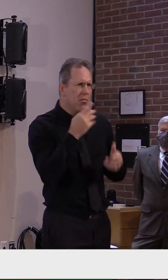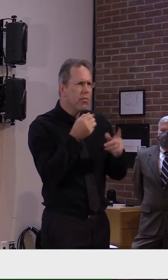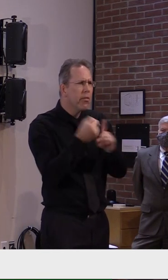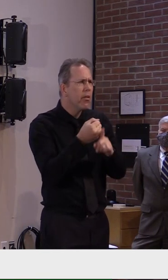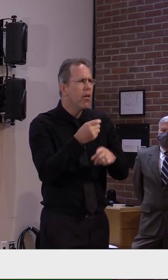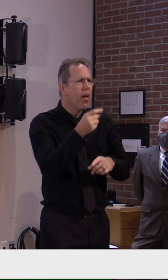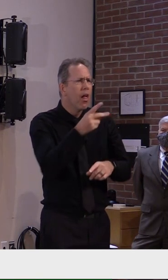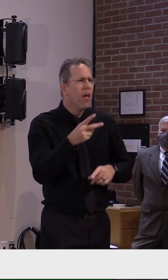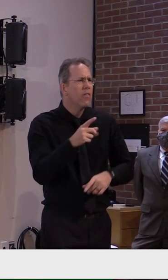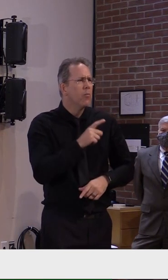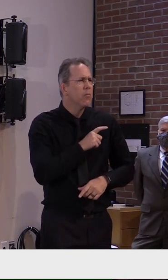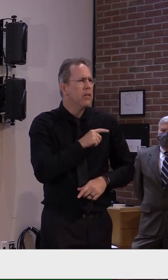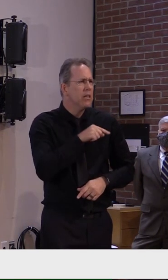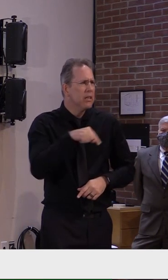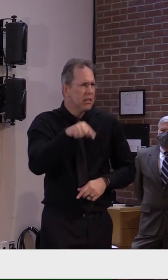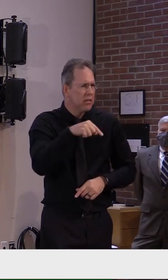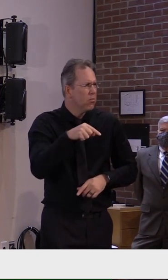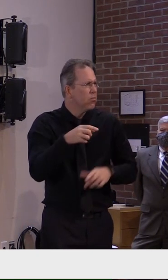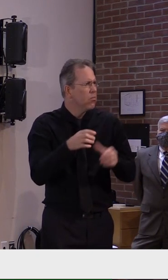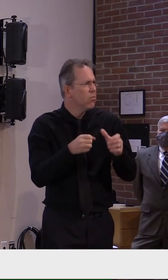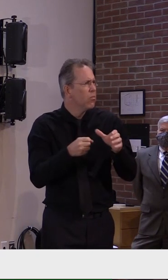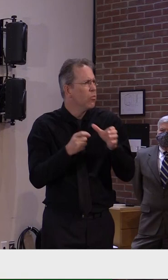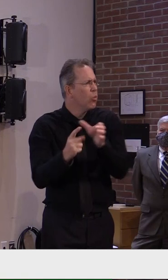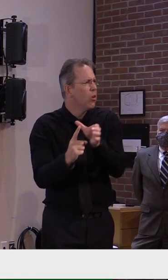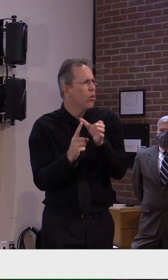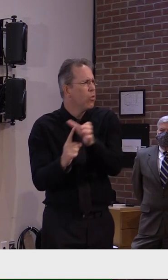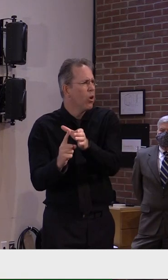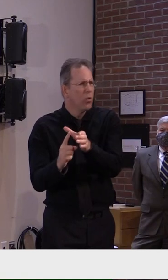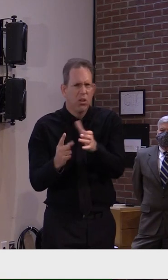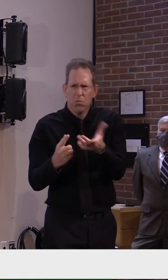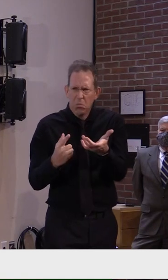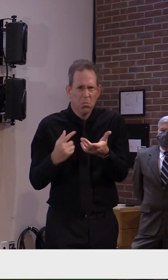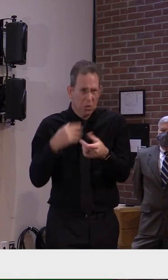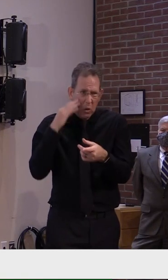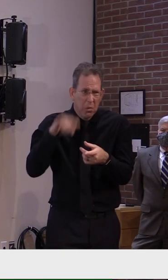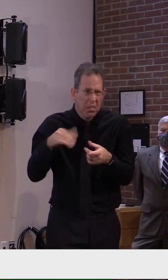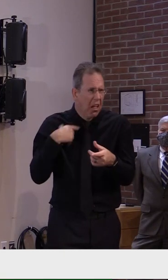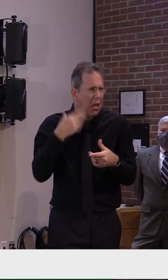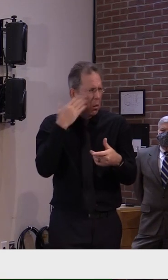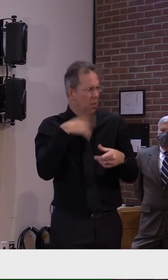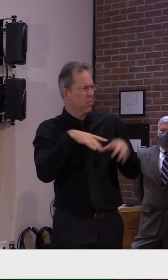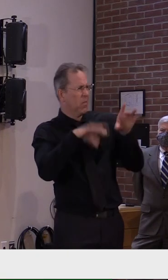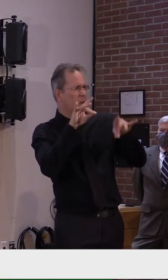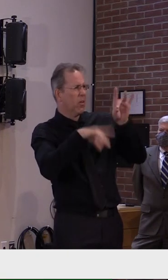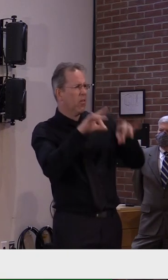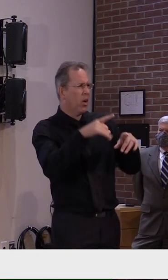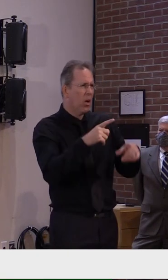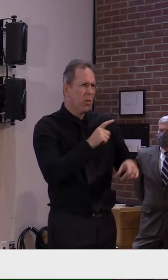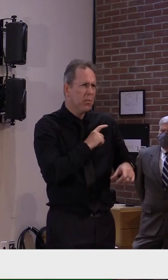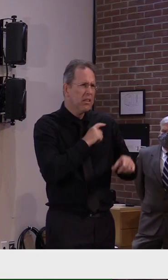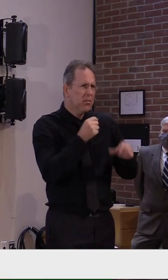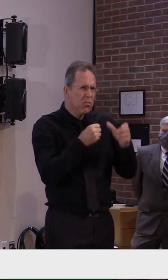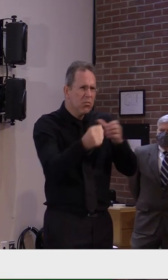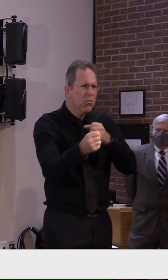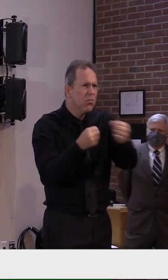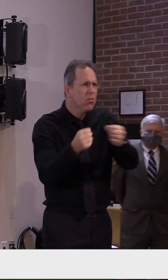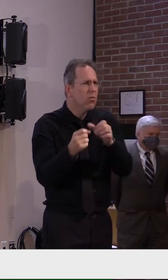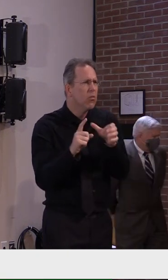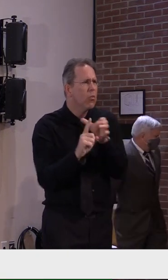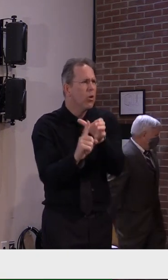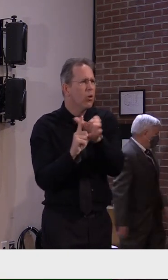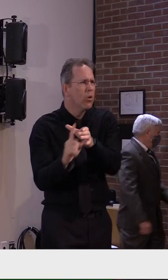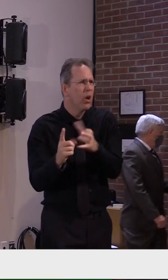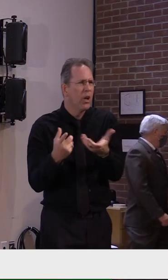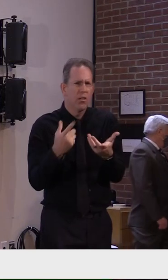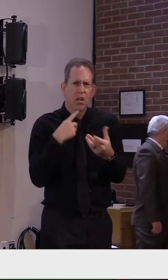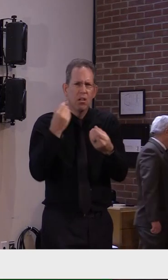quantity. What are we going to get the list of places that are seriously impacted? And are the